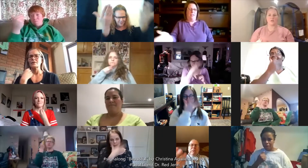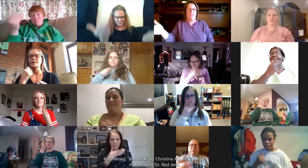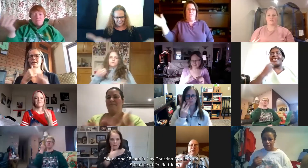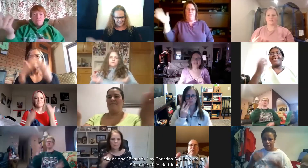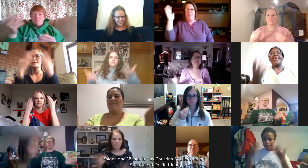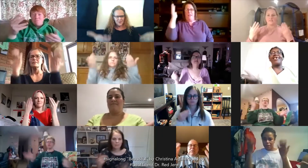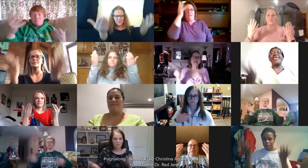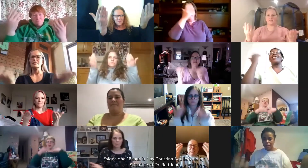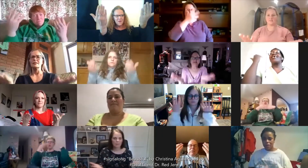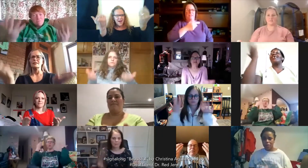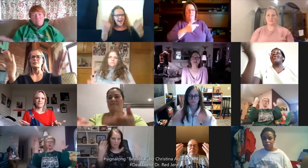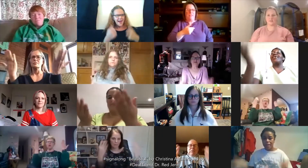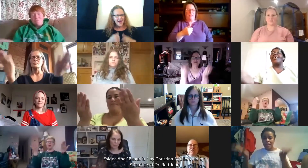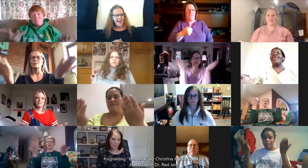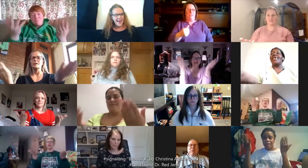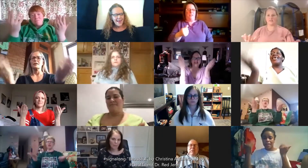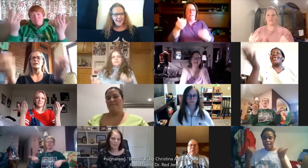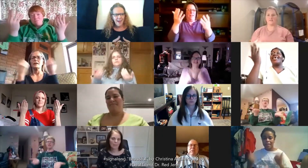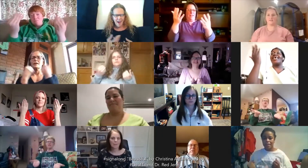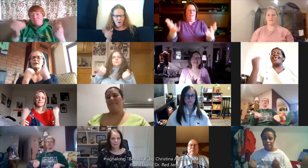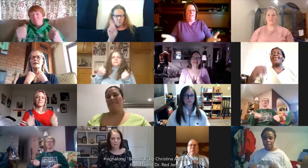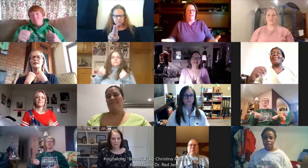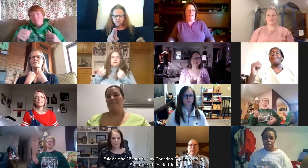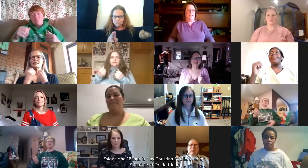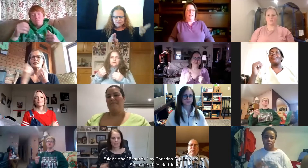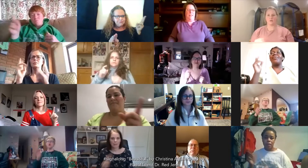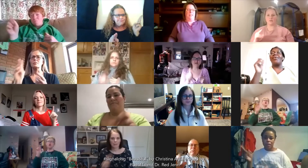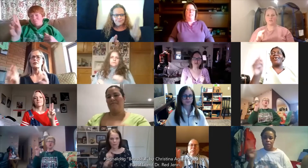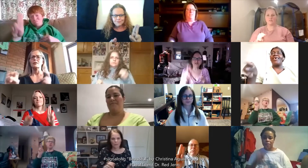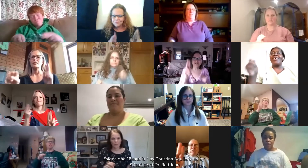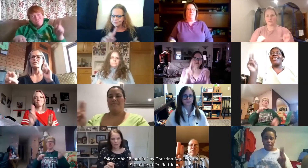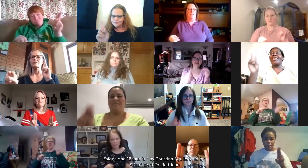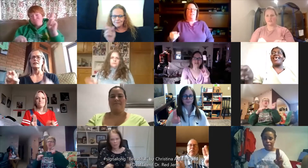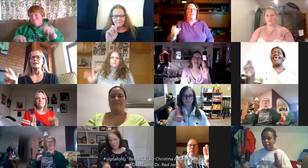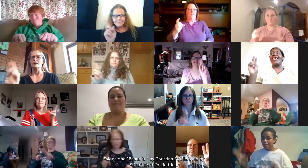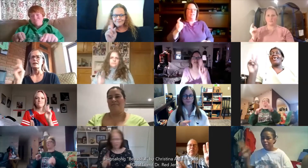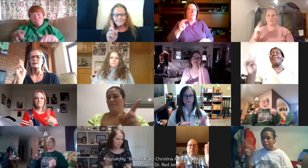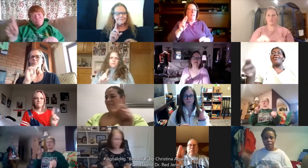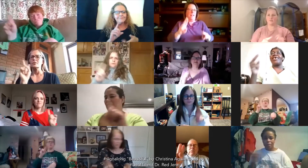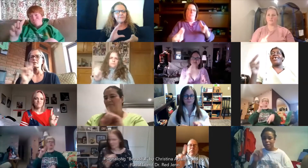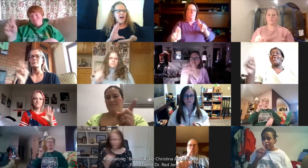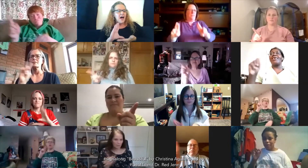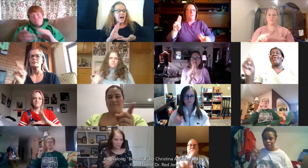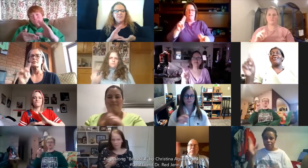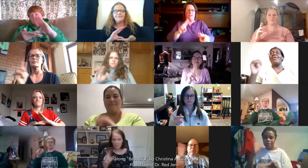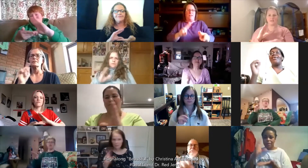me down today.